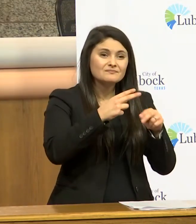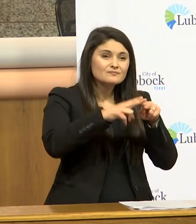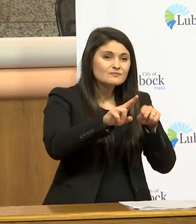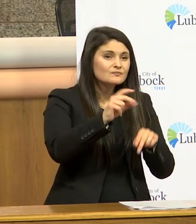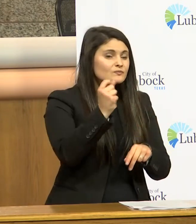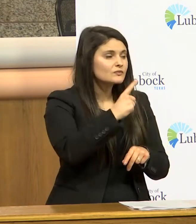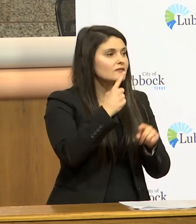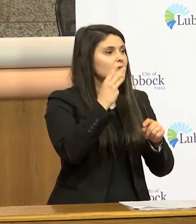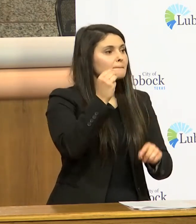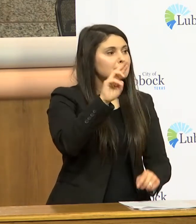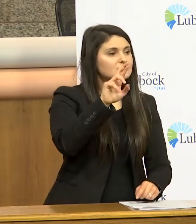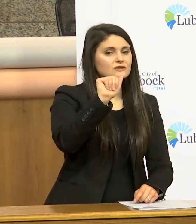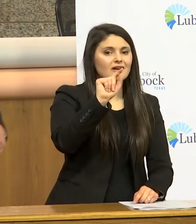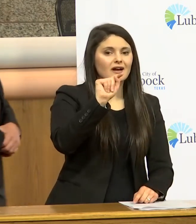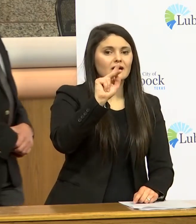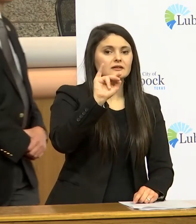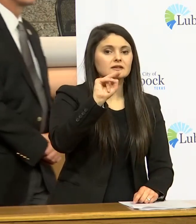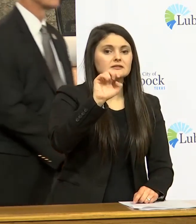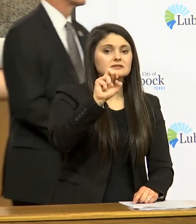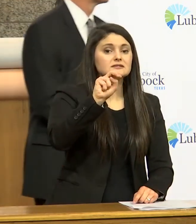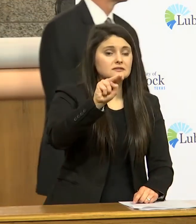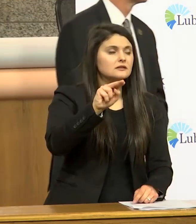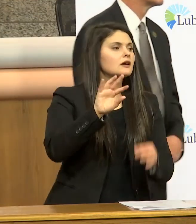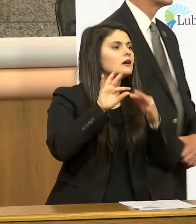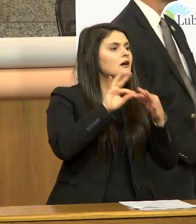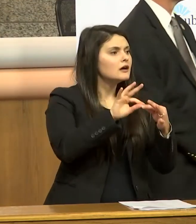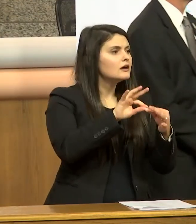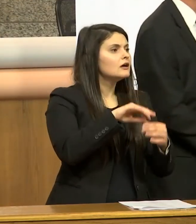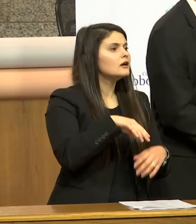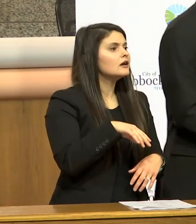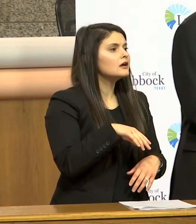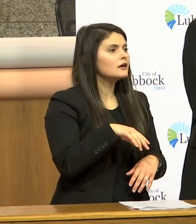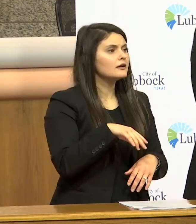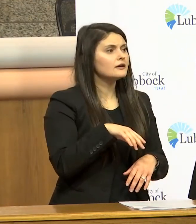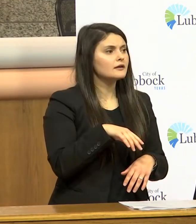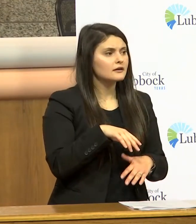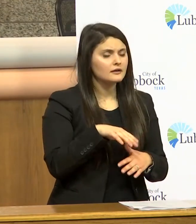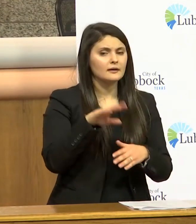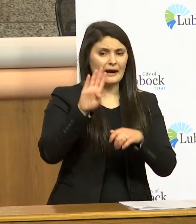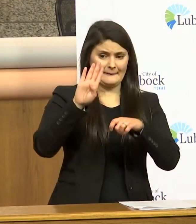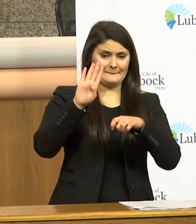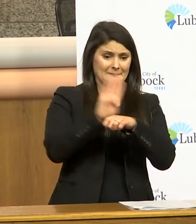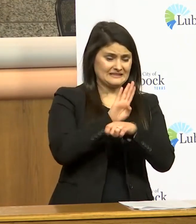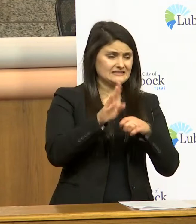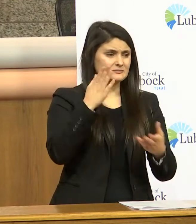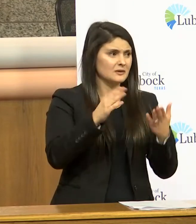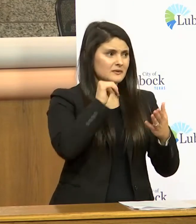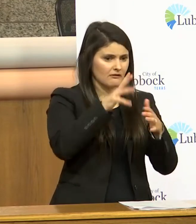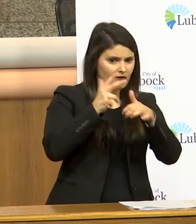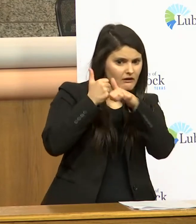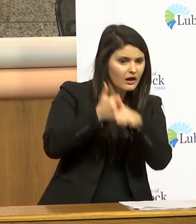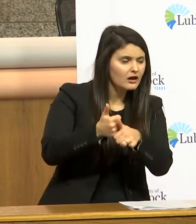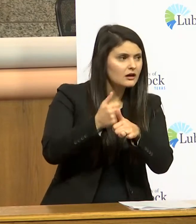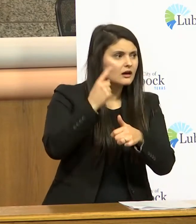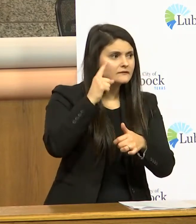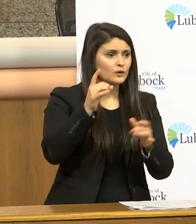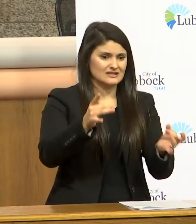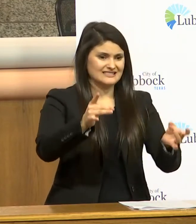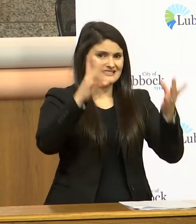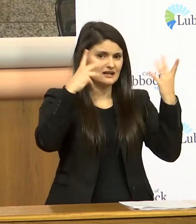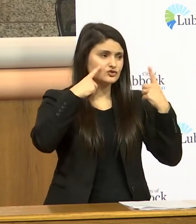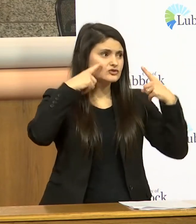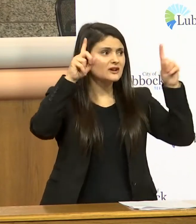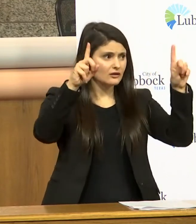mr atkinson so this is in regards to uh businesses that might not be in compliance to the disaster